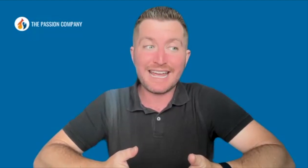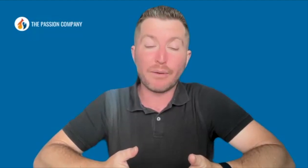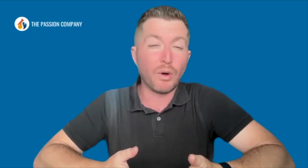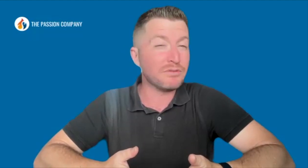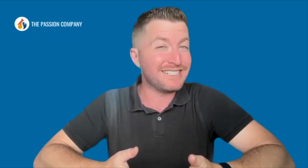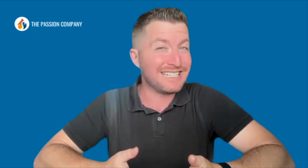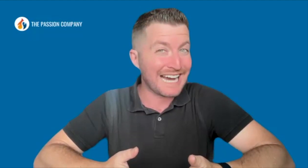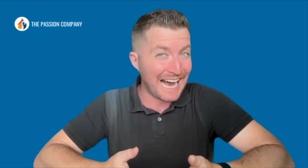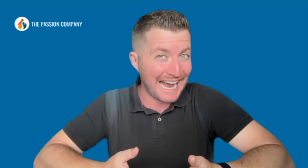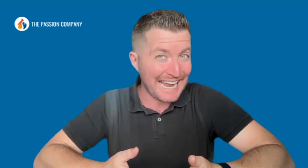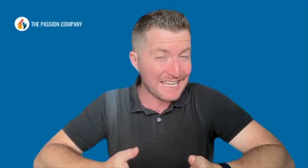I won't die.